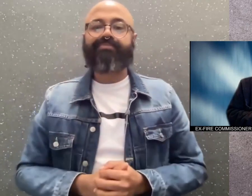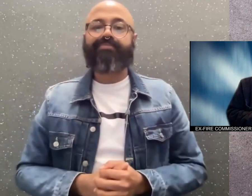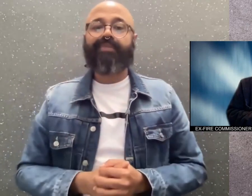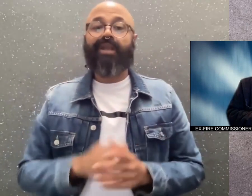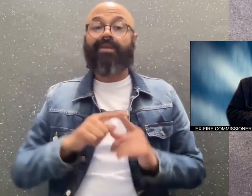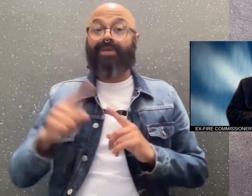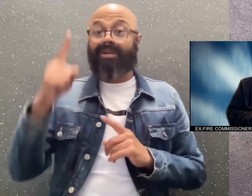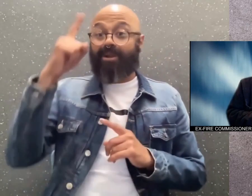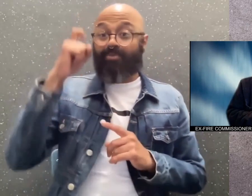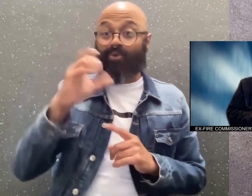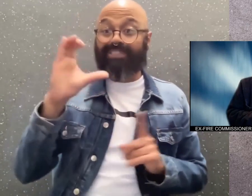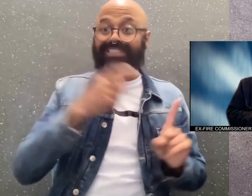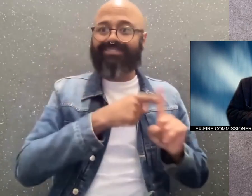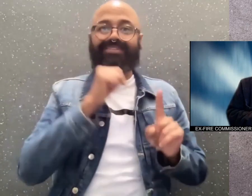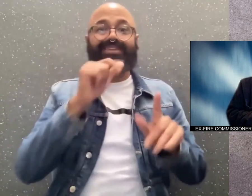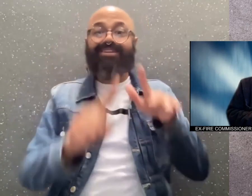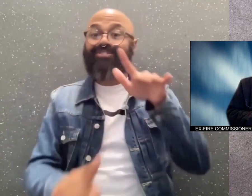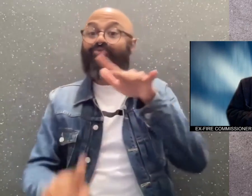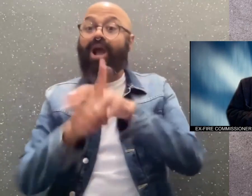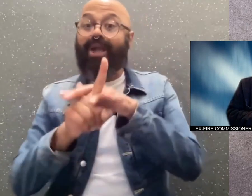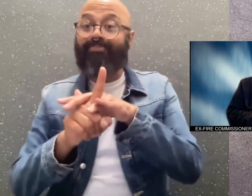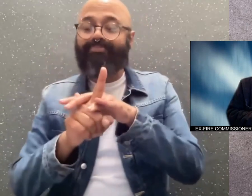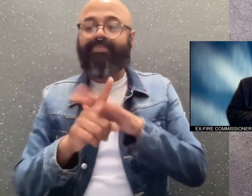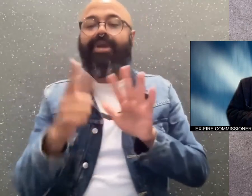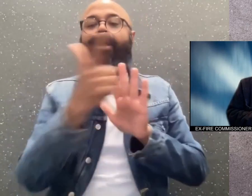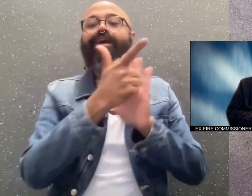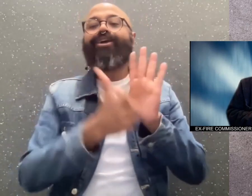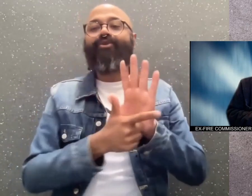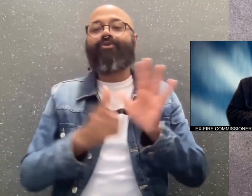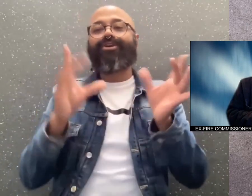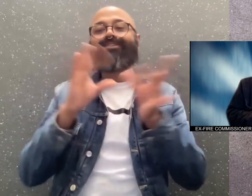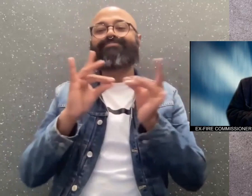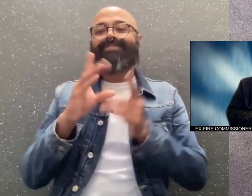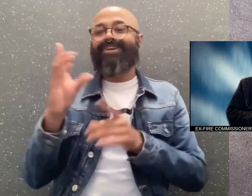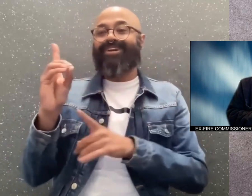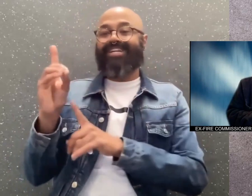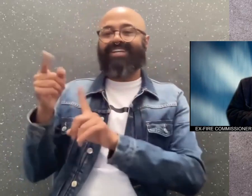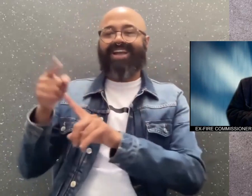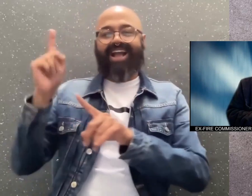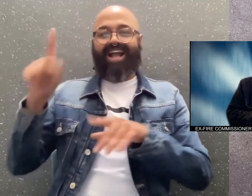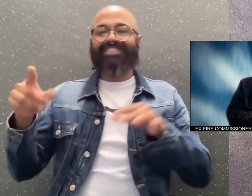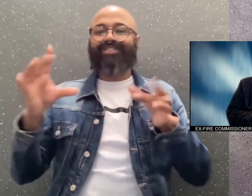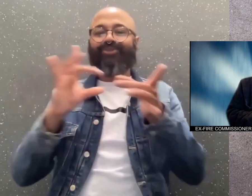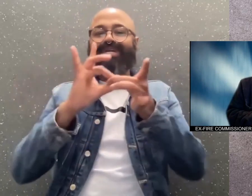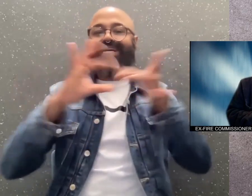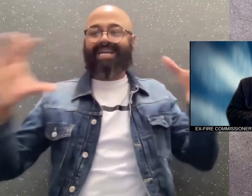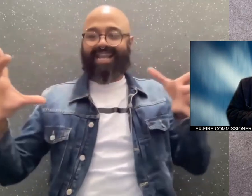But because Carmignani didn't show up, the law says Doty had to be released.